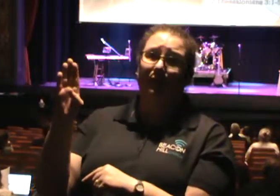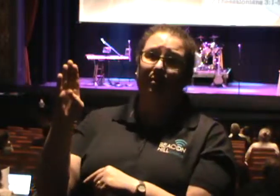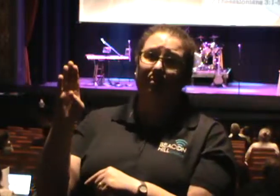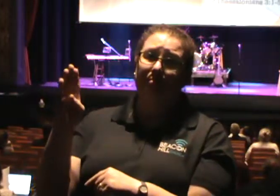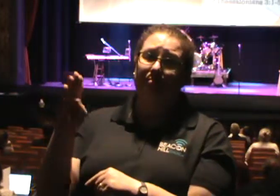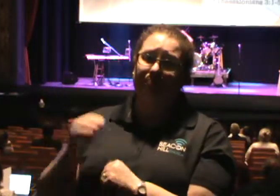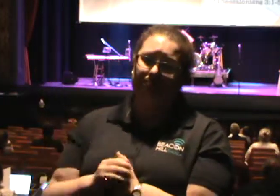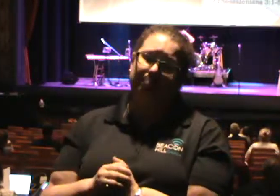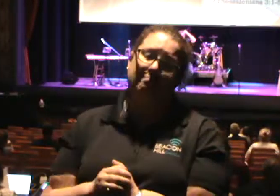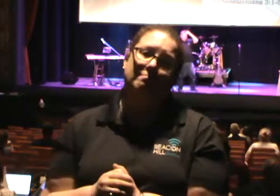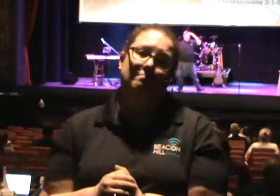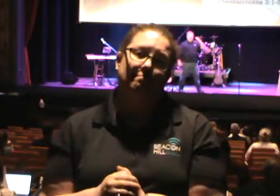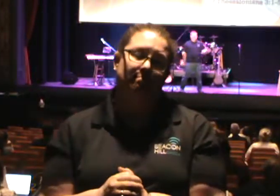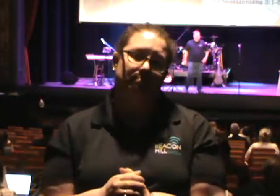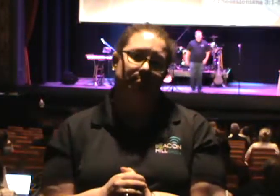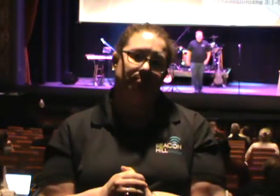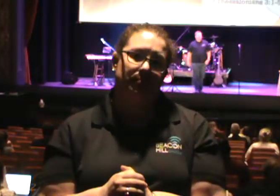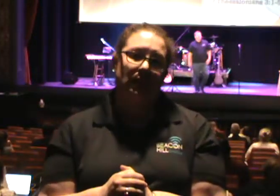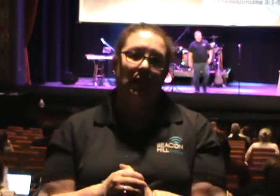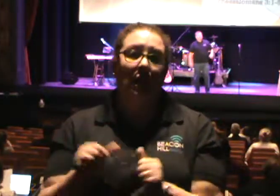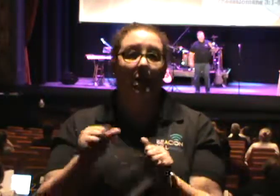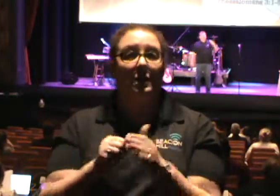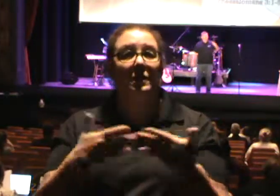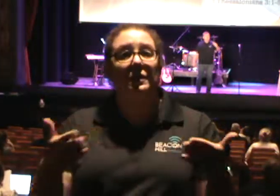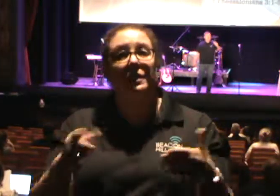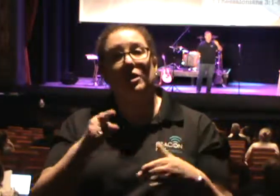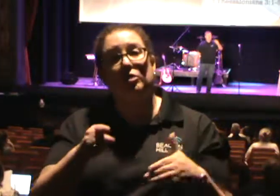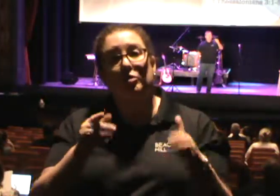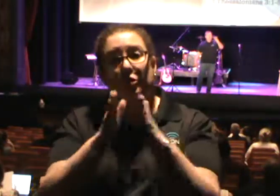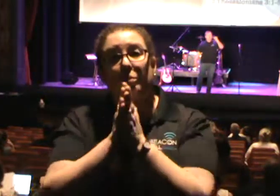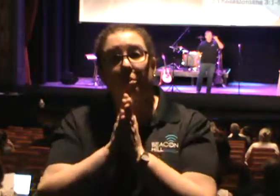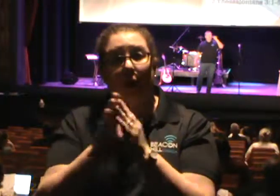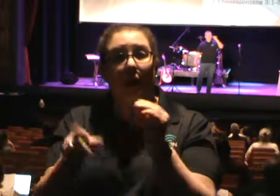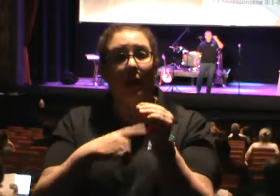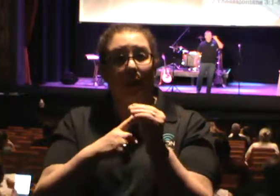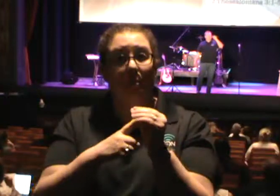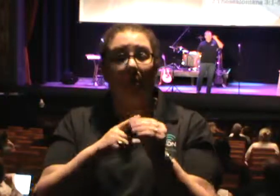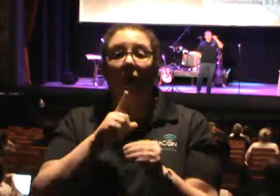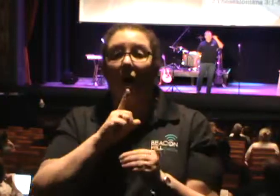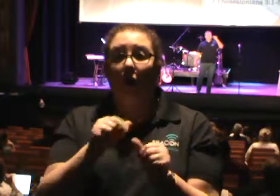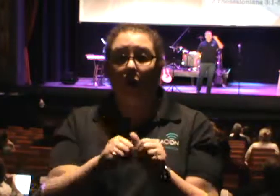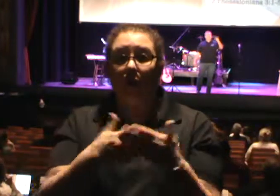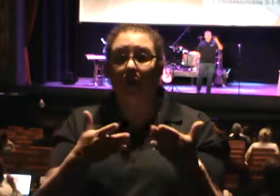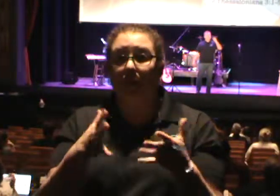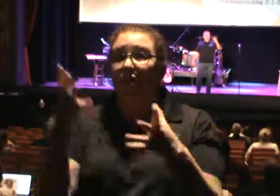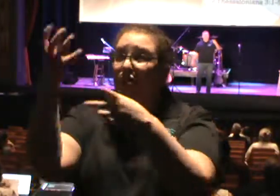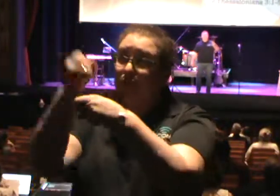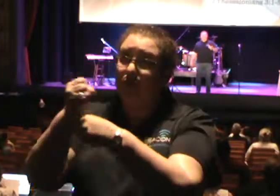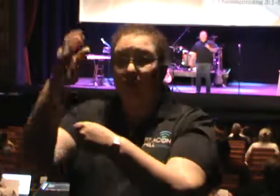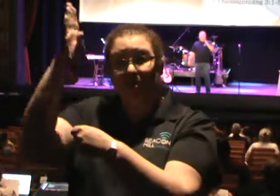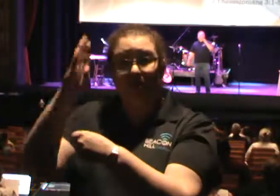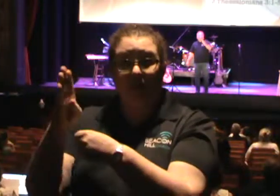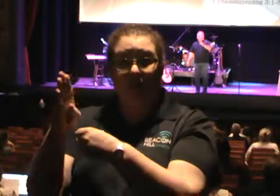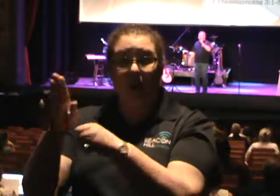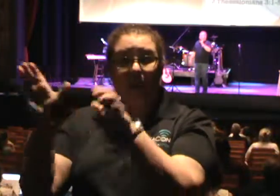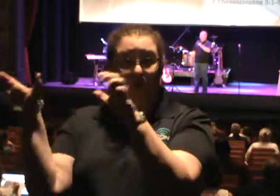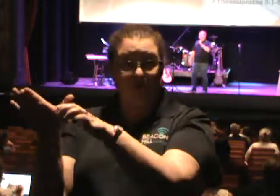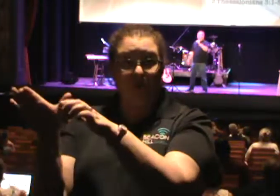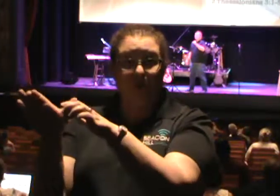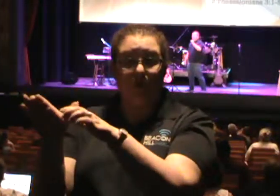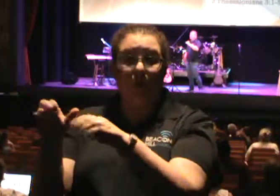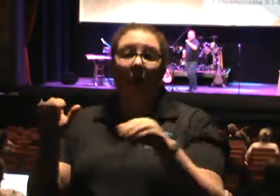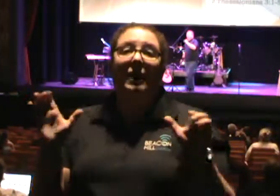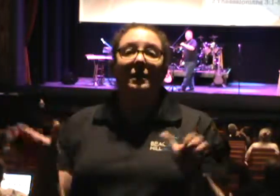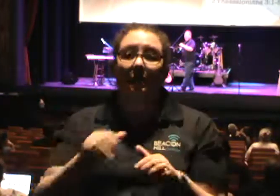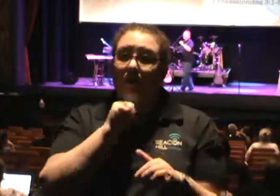See, H.B. Charles says it like this, The things that you pray about are the things that you trust God to handle, and the things that